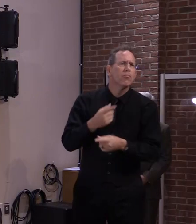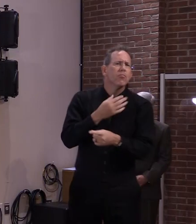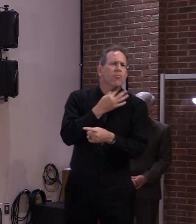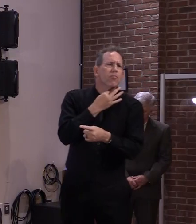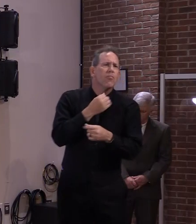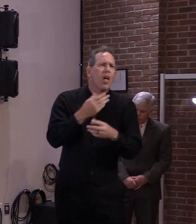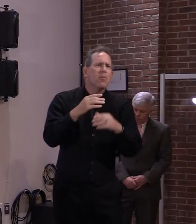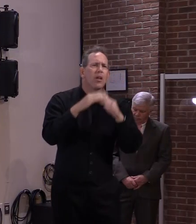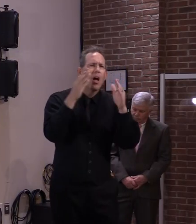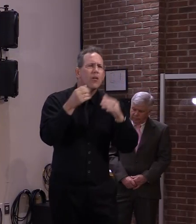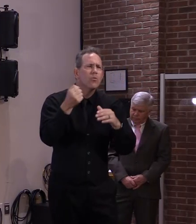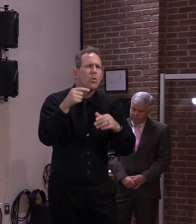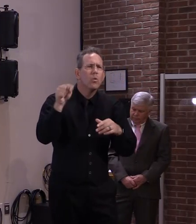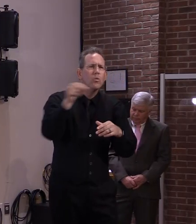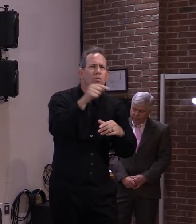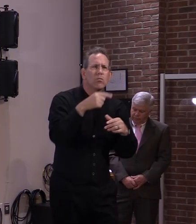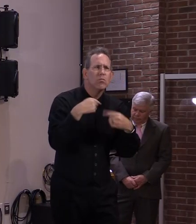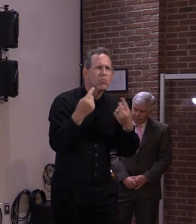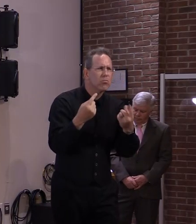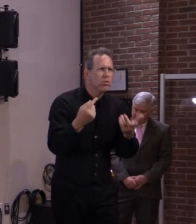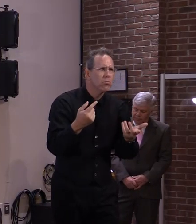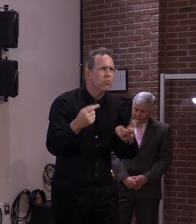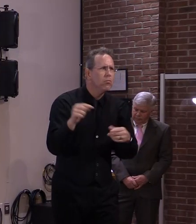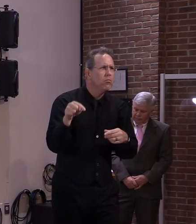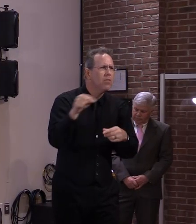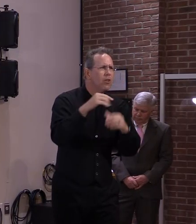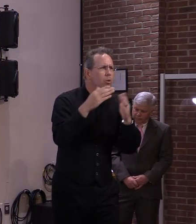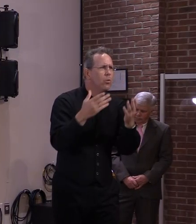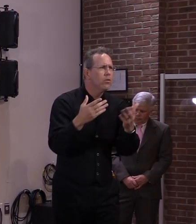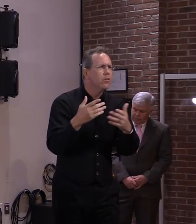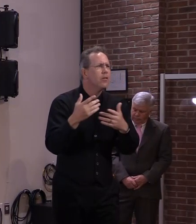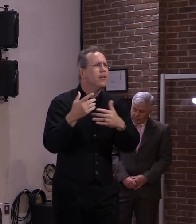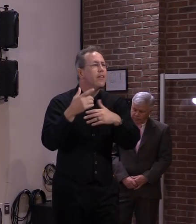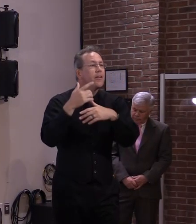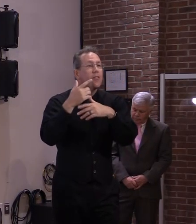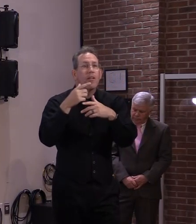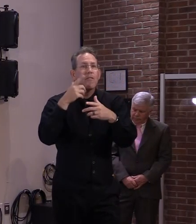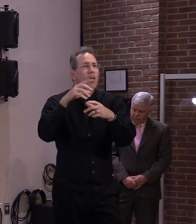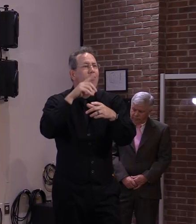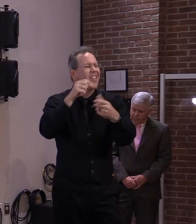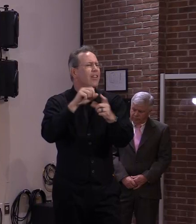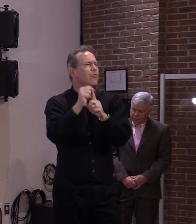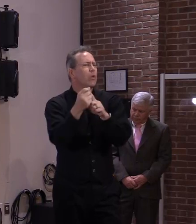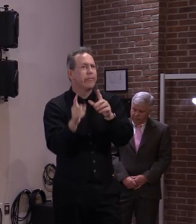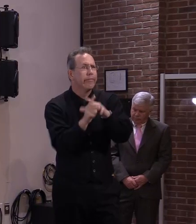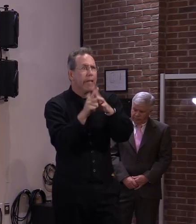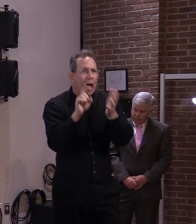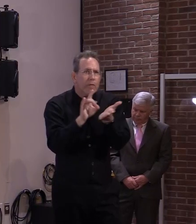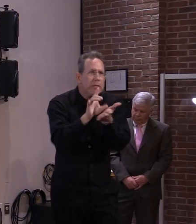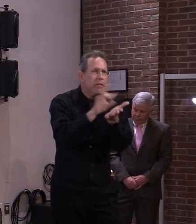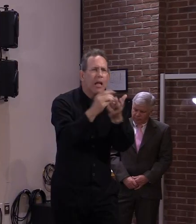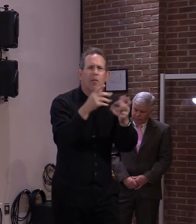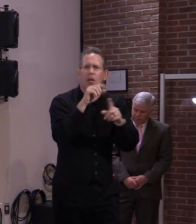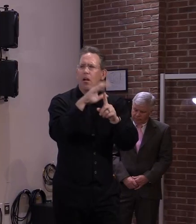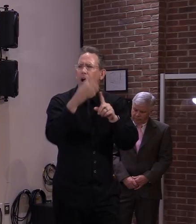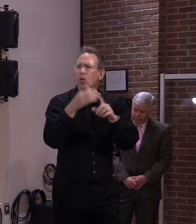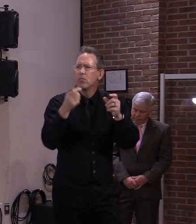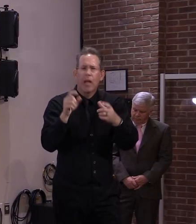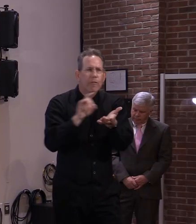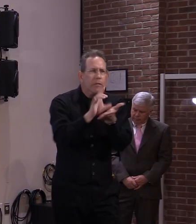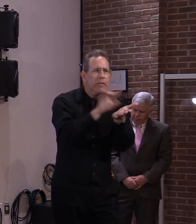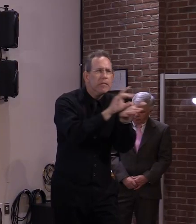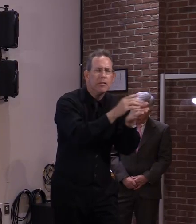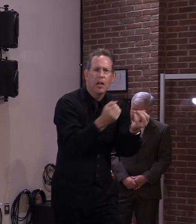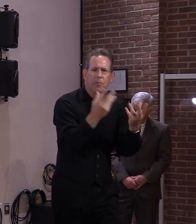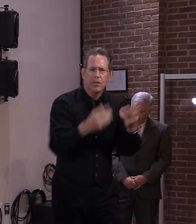numbers. You know, there has been a significant drop in the number of eviction filings during this period. I know that